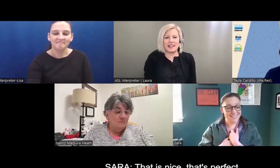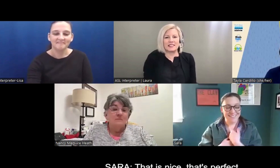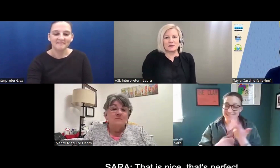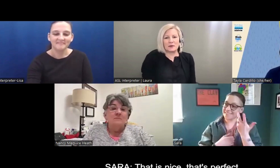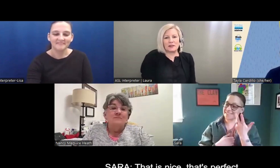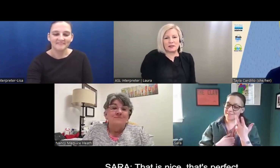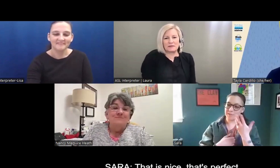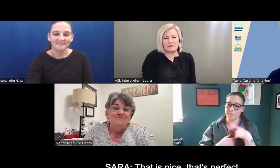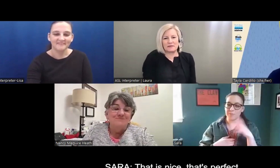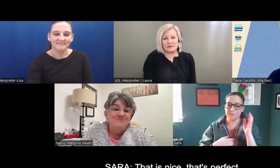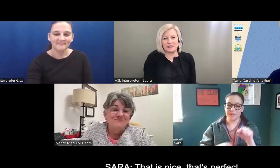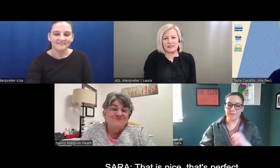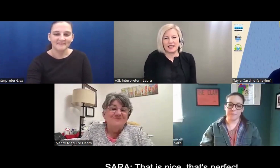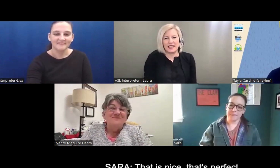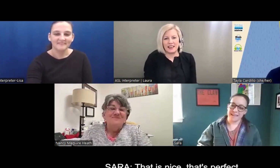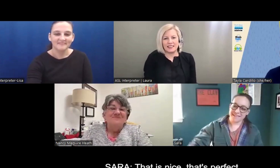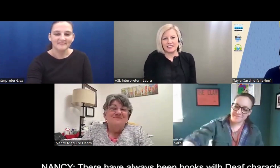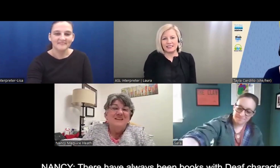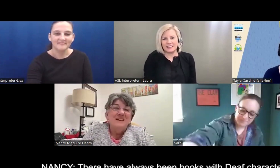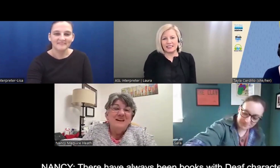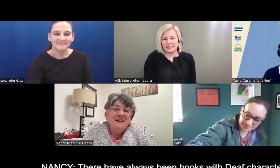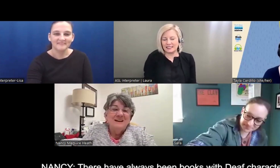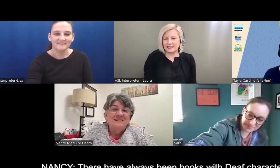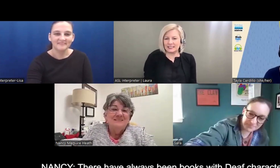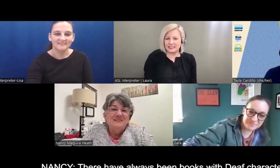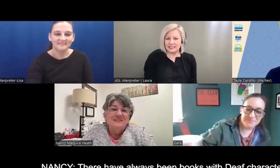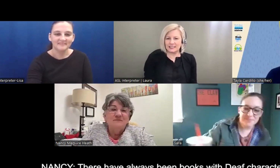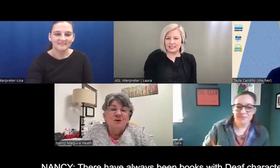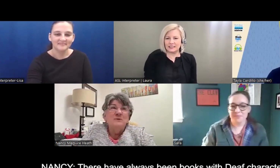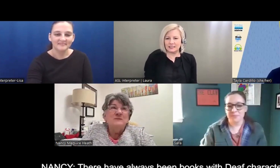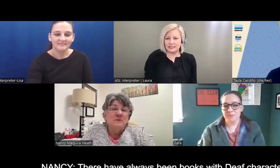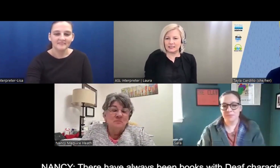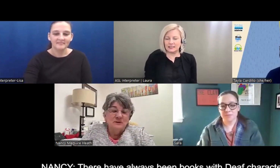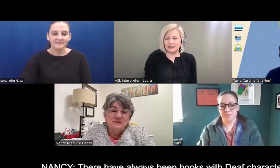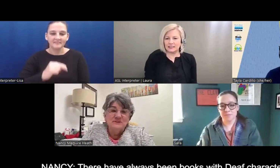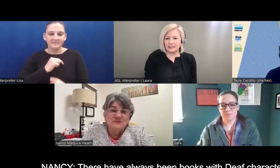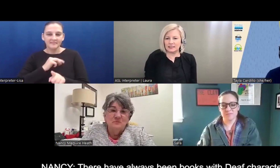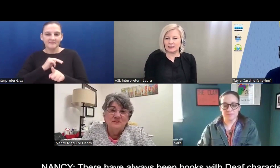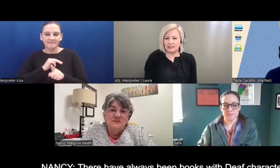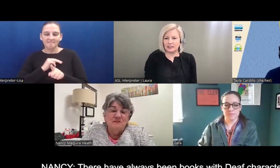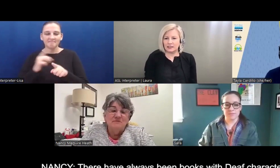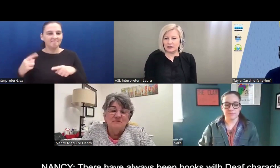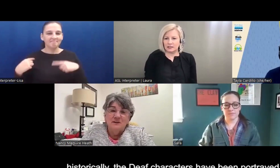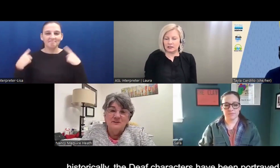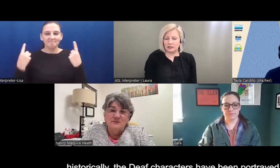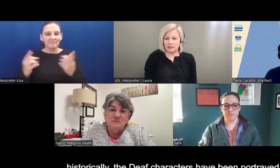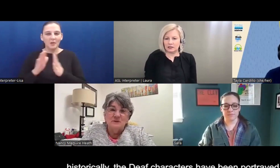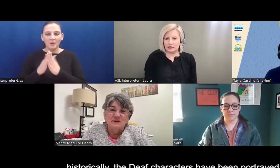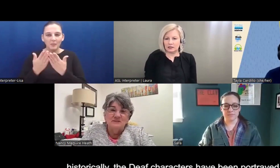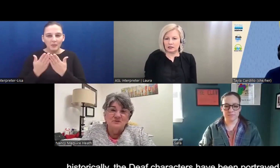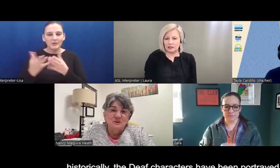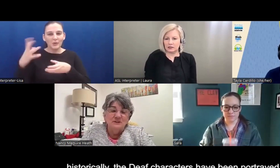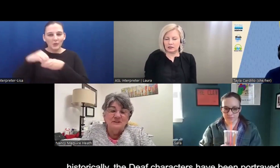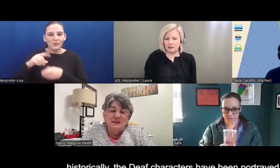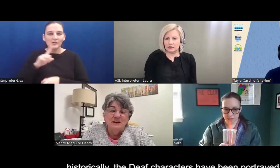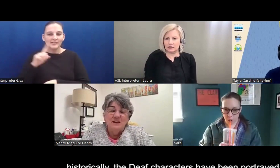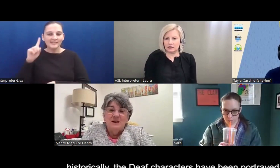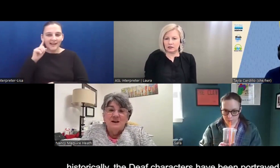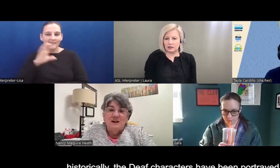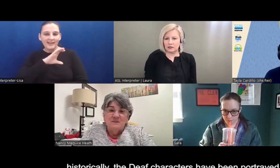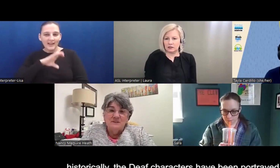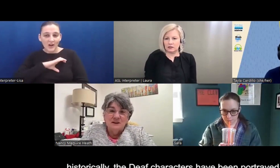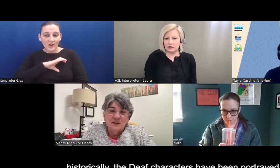That's nice. That's perfect. Yeah. There have always been books with deaf characters, but historically,